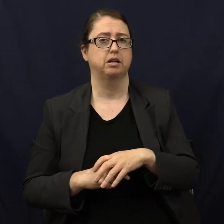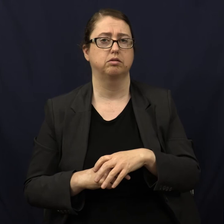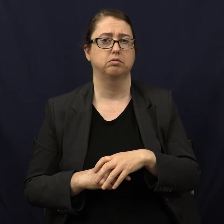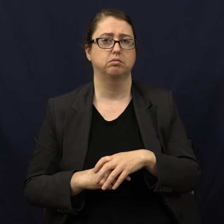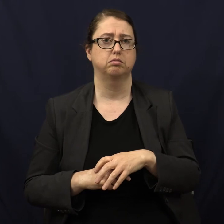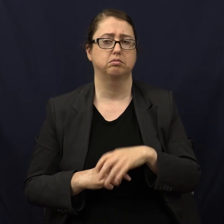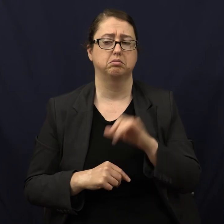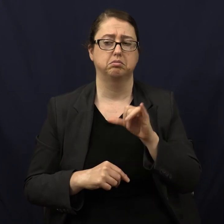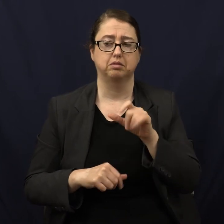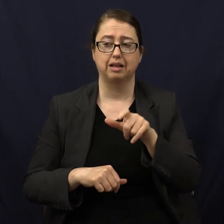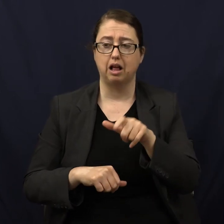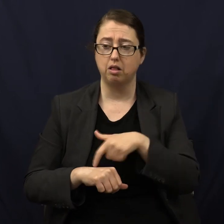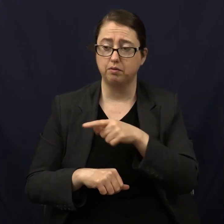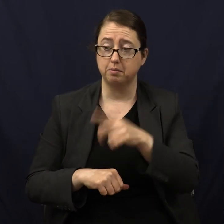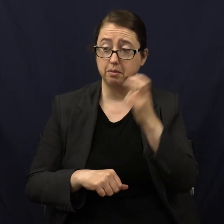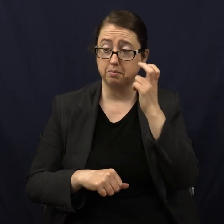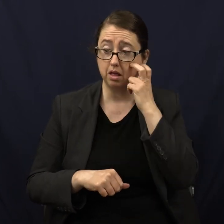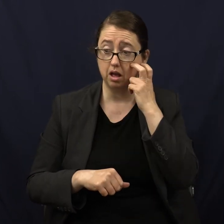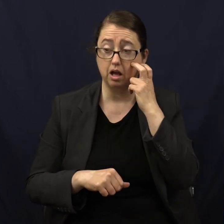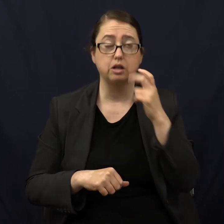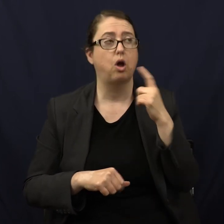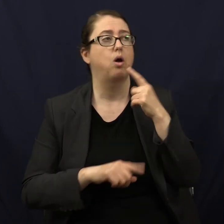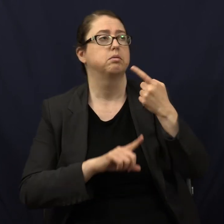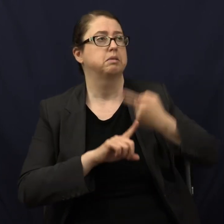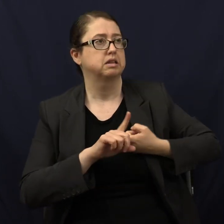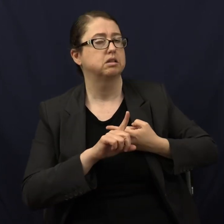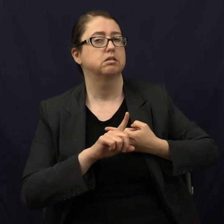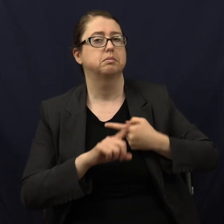so how long have been blind for? A month. I'm like, oh.